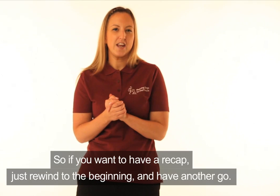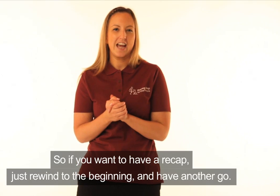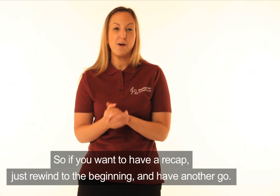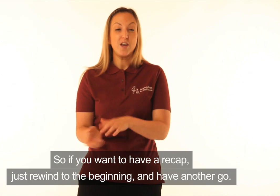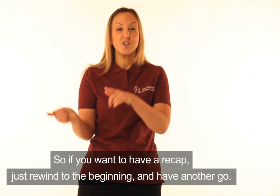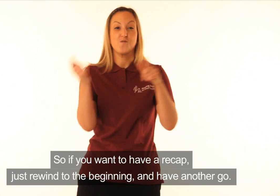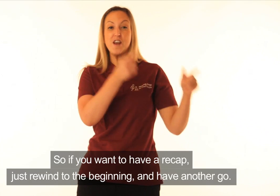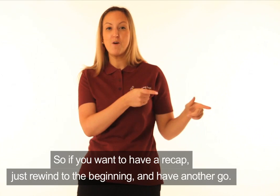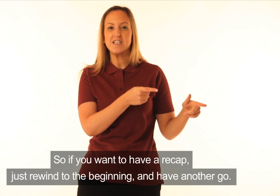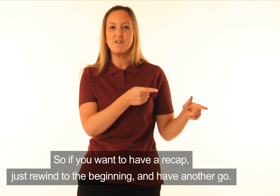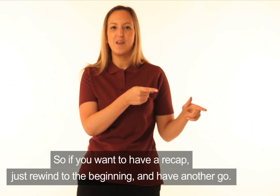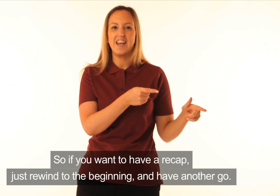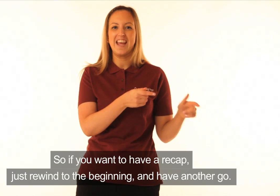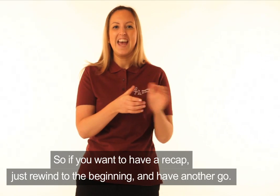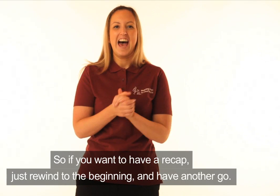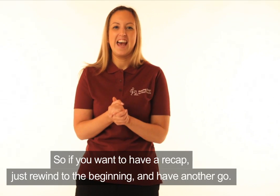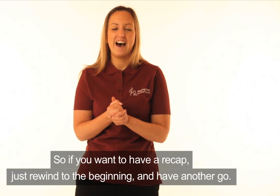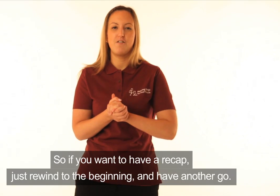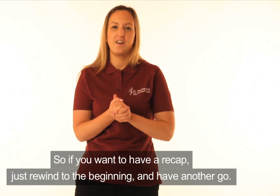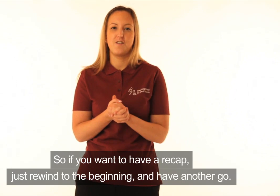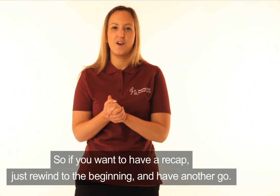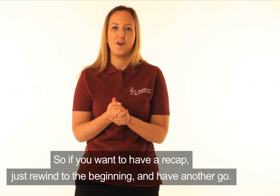recap, just rewind to the beginning and have another go.